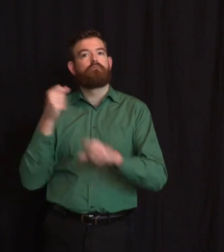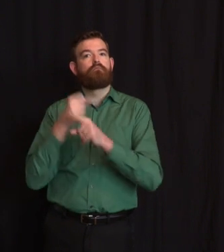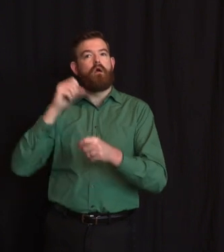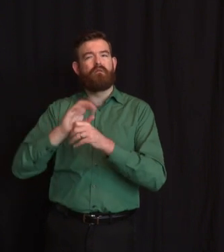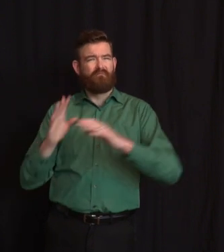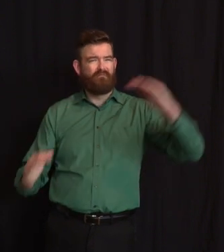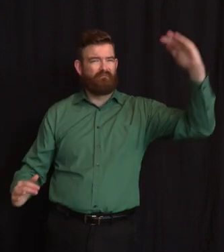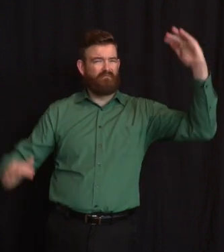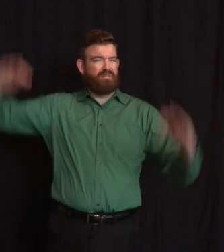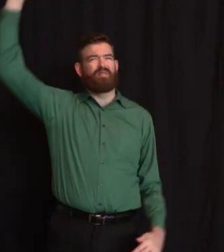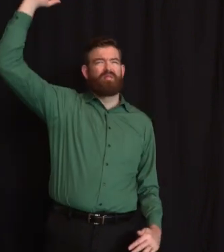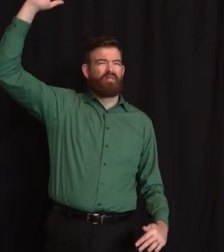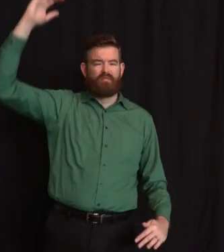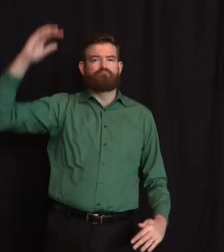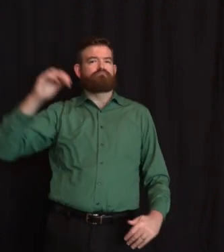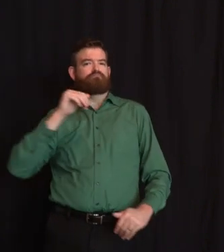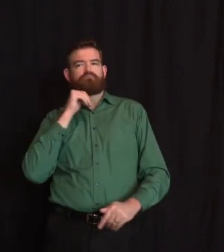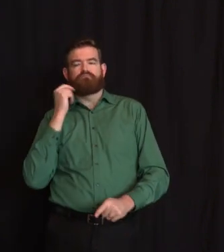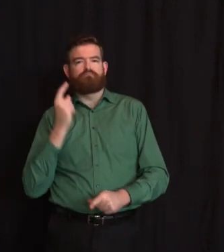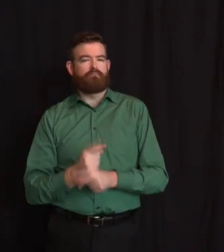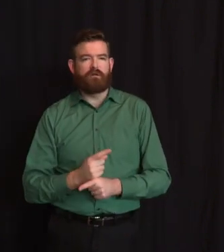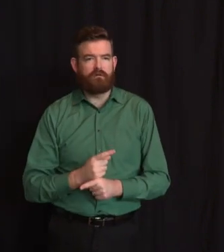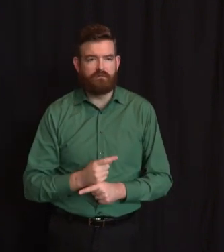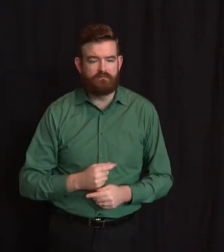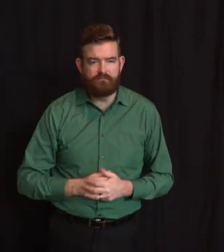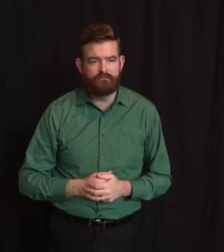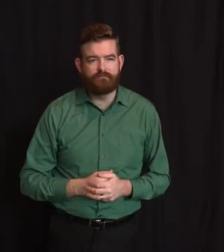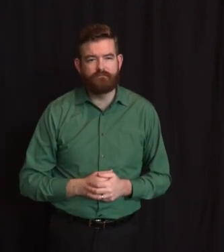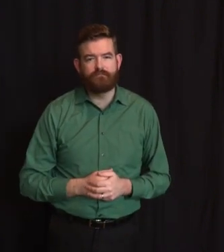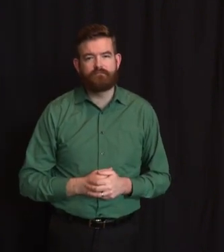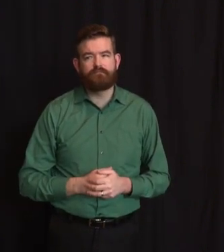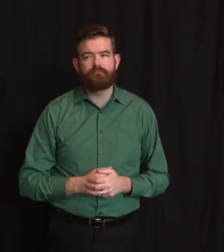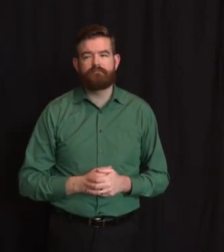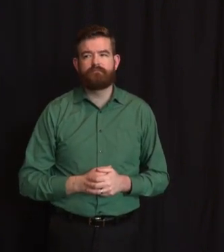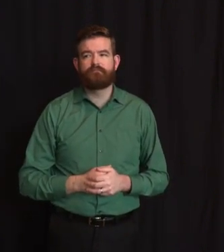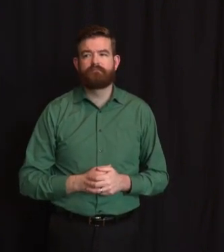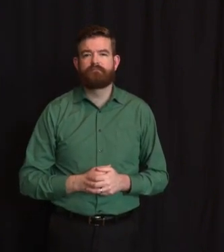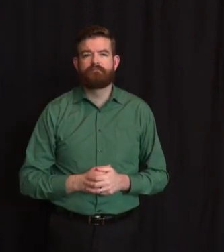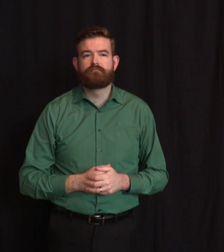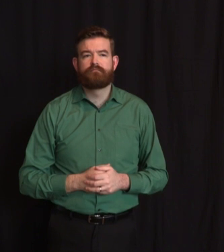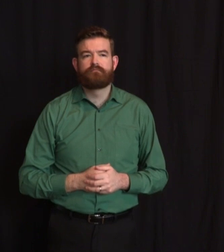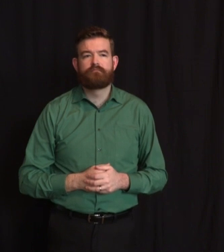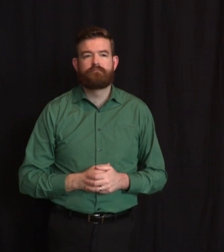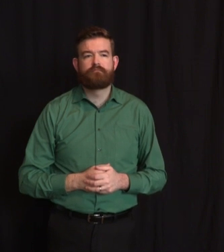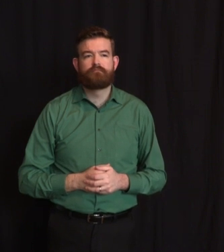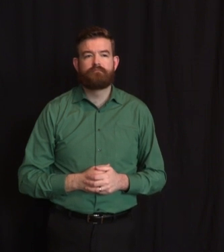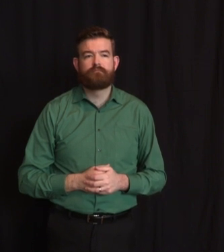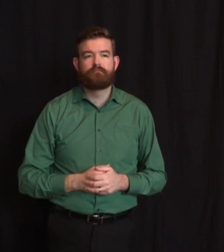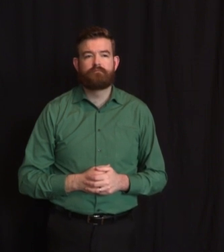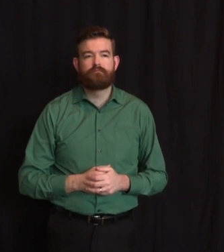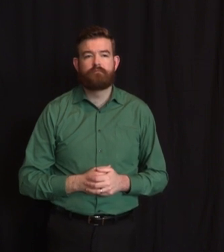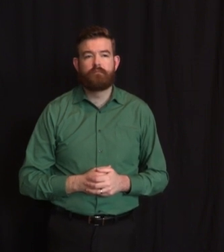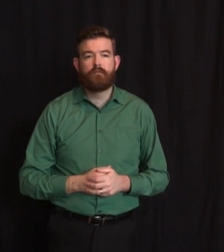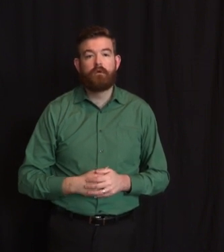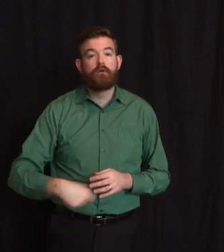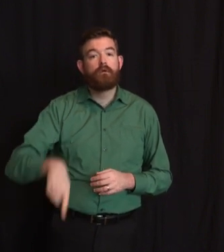folks, Christina, who were infected, could be as long as several weeks ago at this point, right? Right.